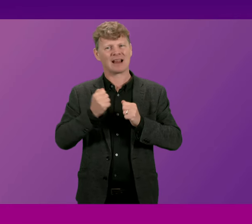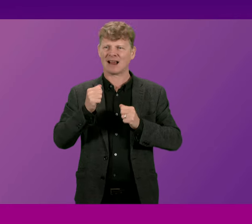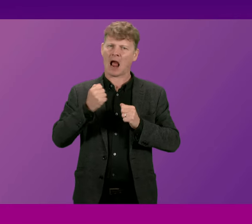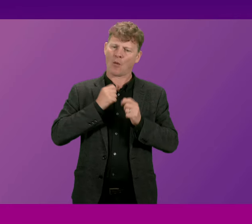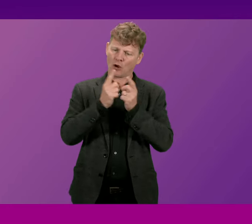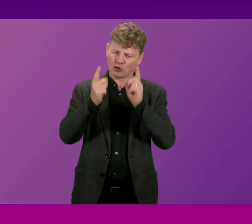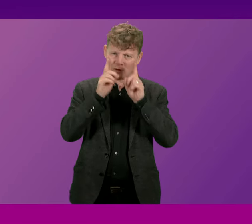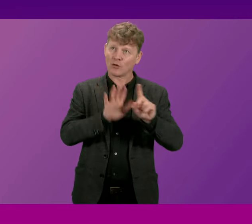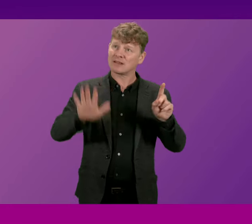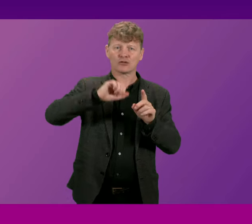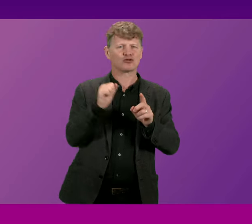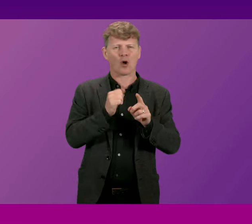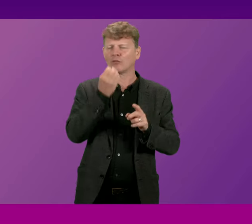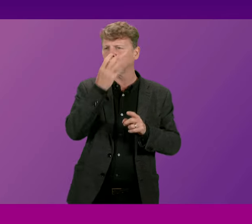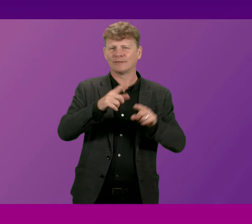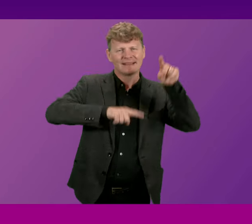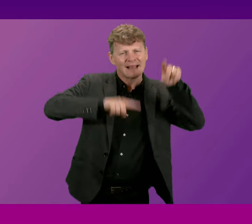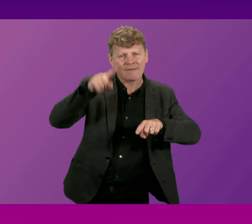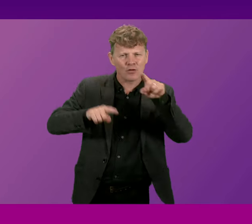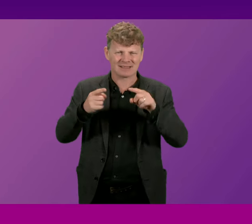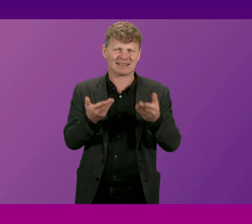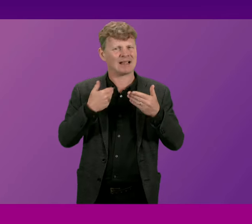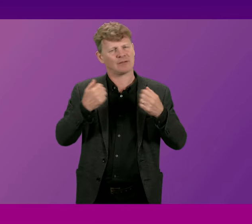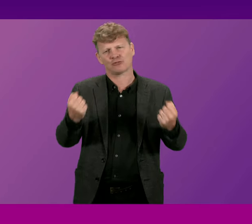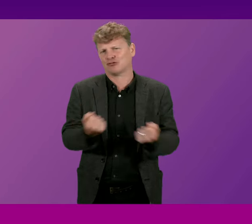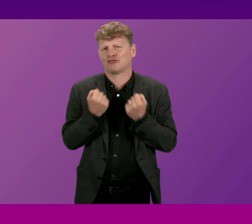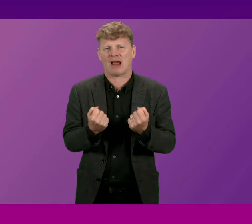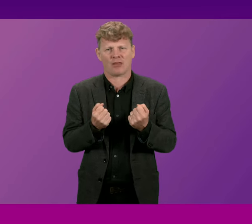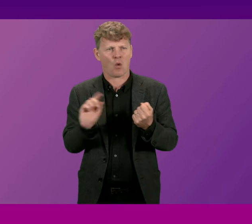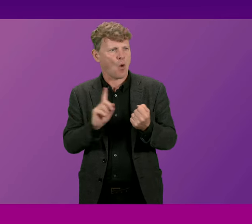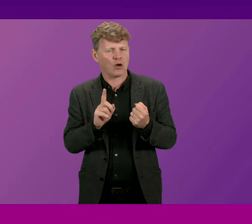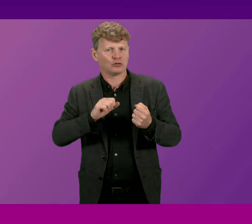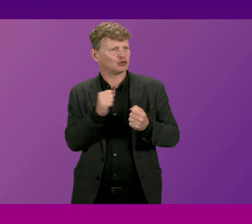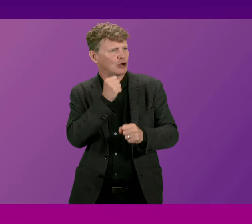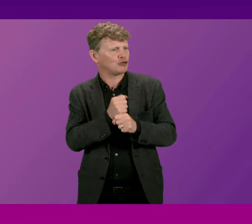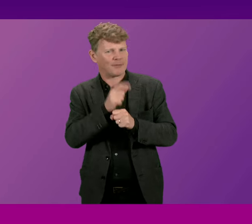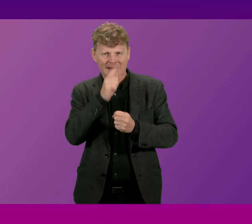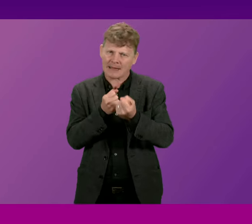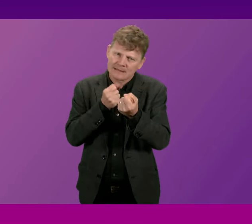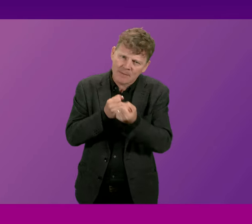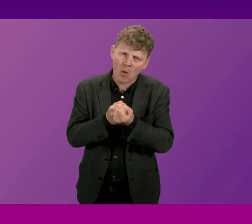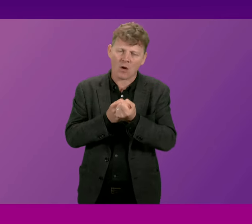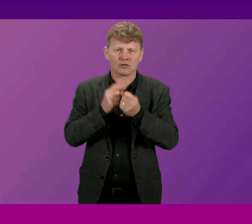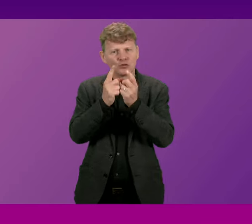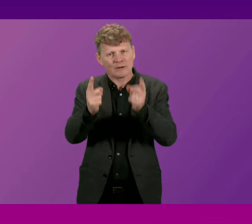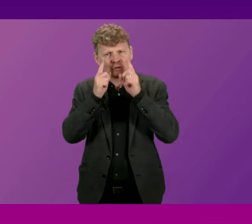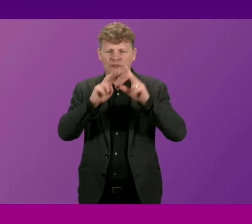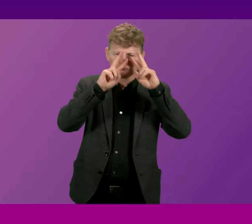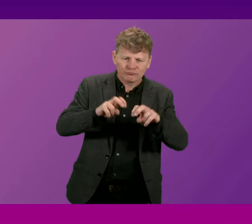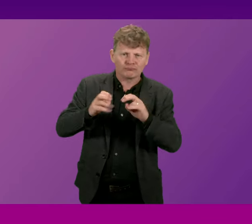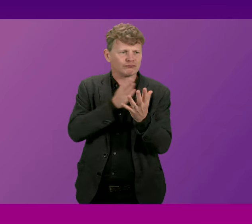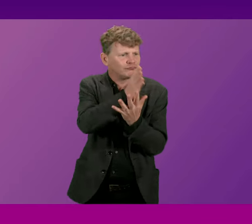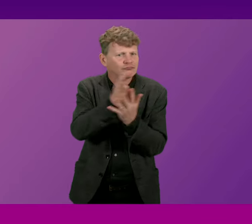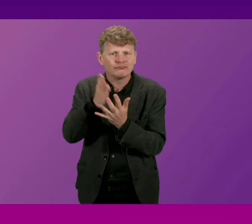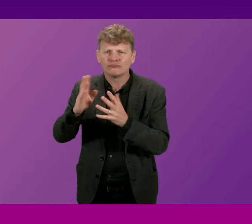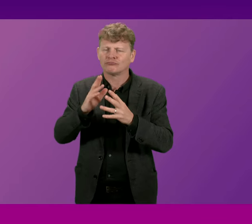universities across Scotland is a vital national strength and what can he do to continue to support that work and the diversity of all our universities